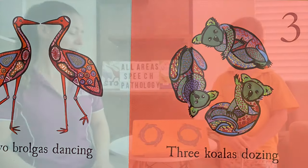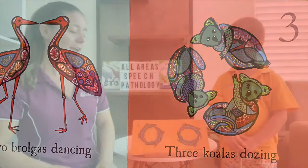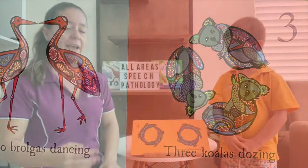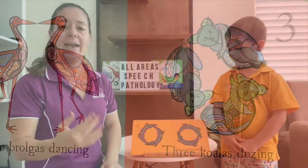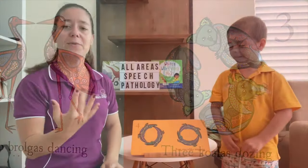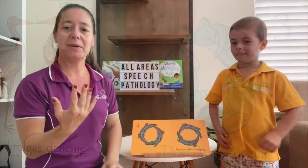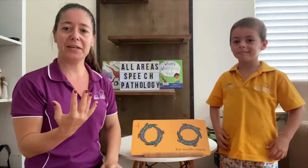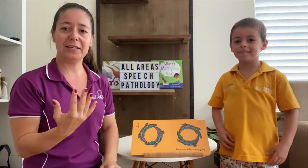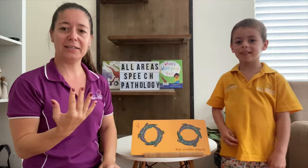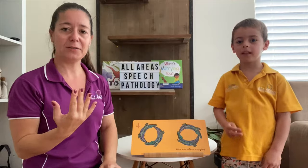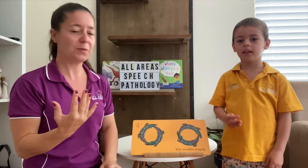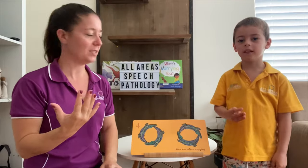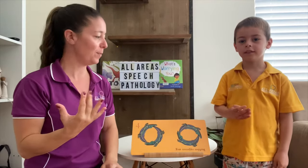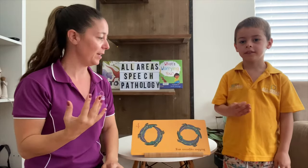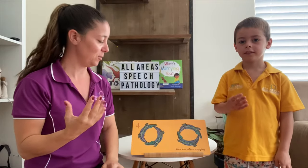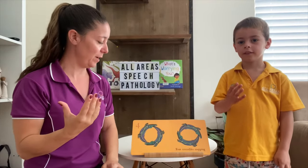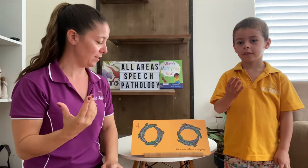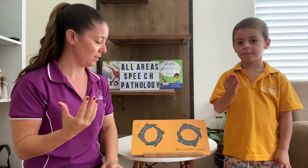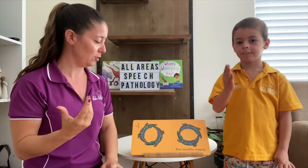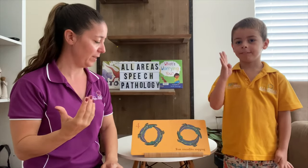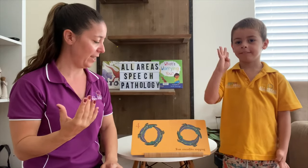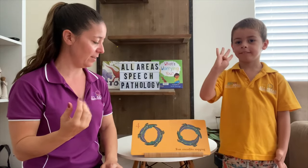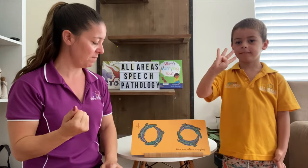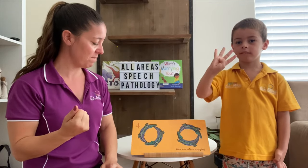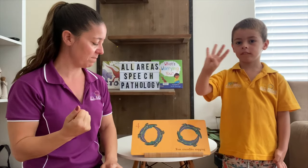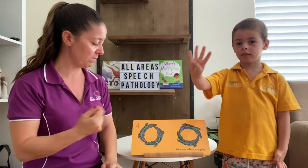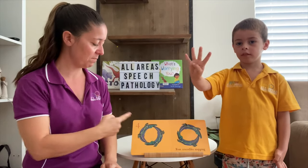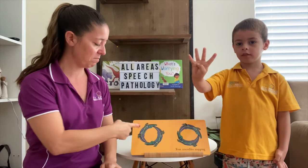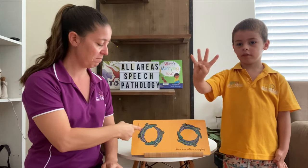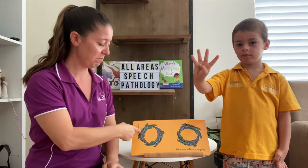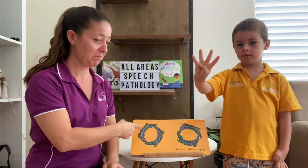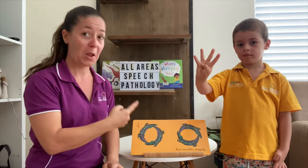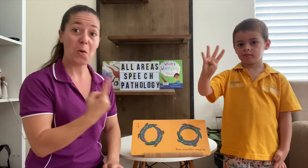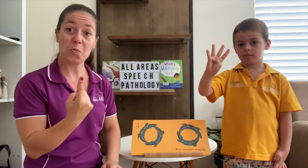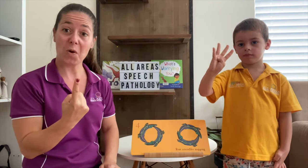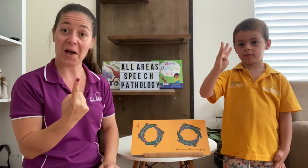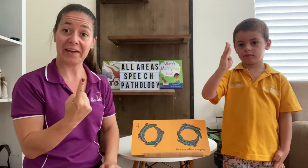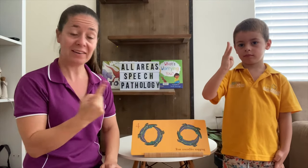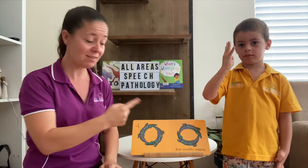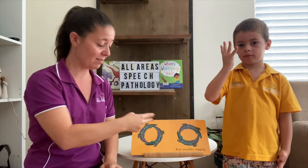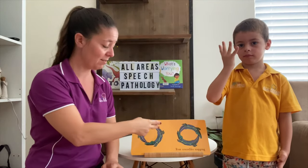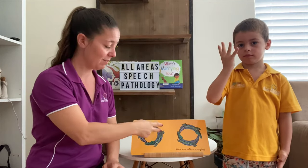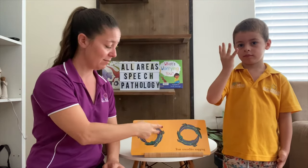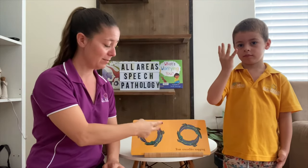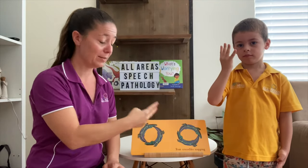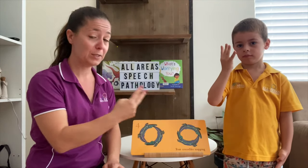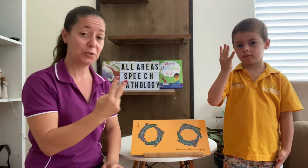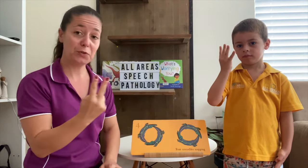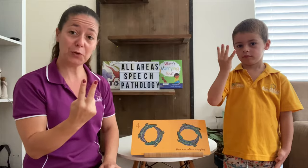How many is on this page, Phalen? Should we count them? One, two,